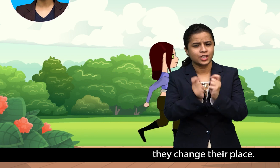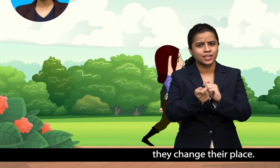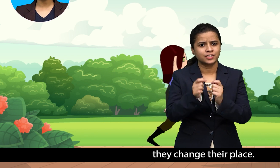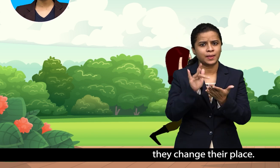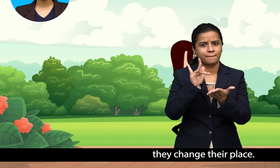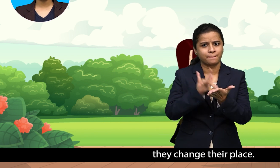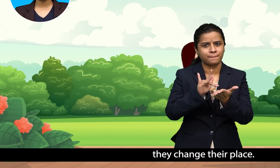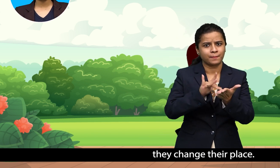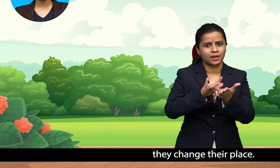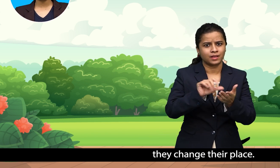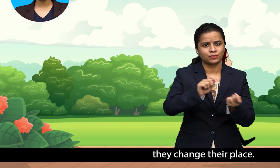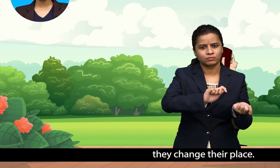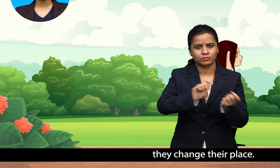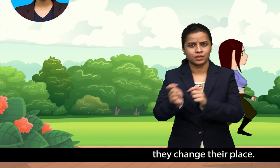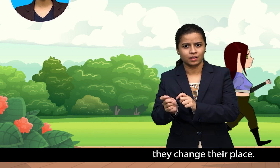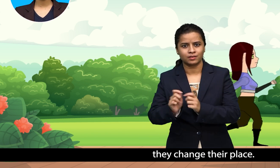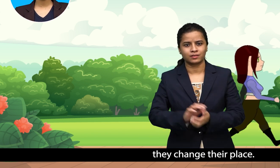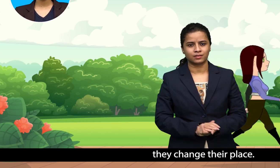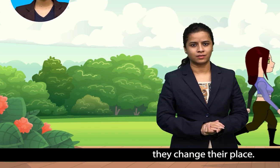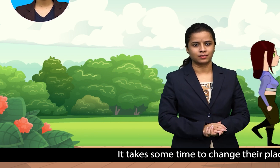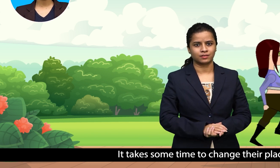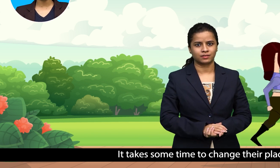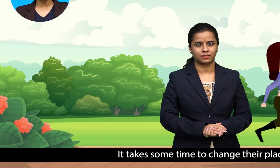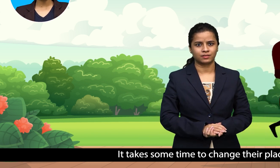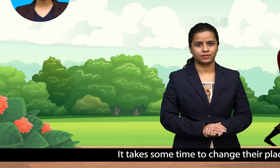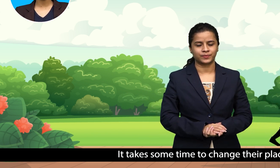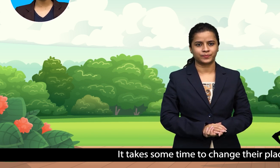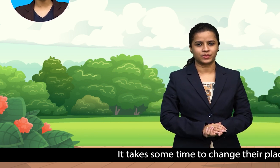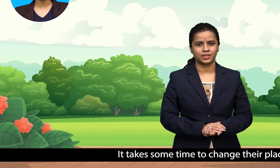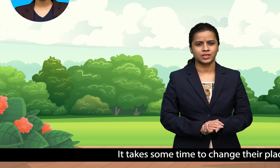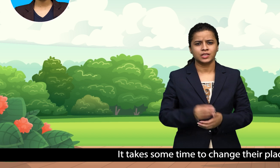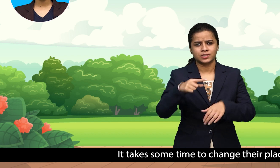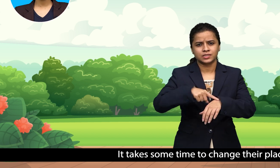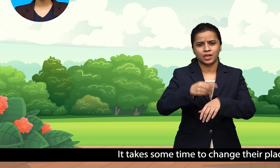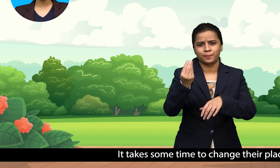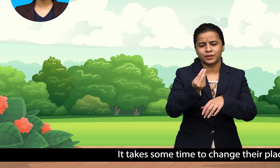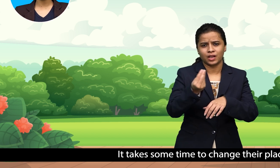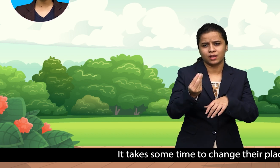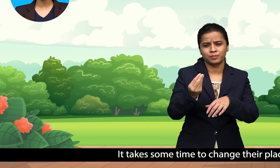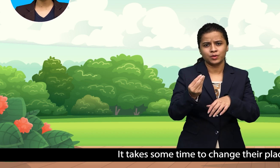it takes some time to change their place